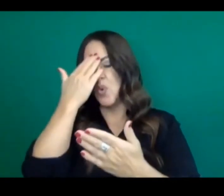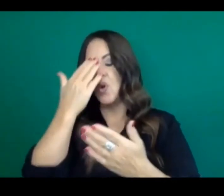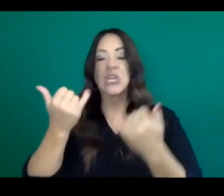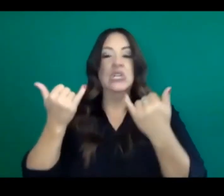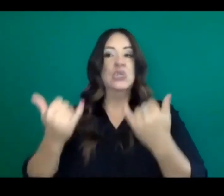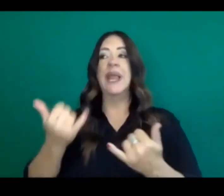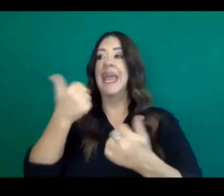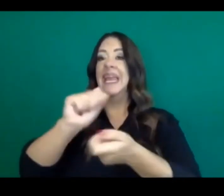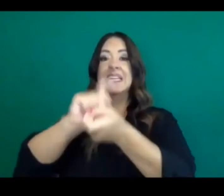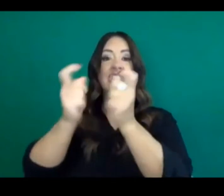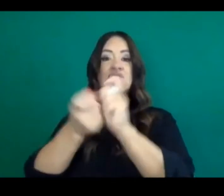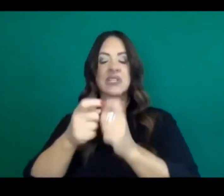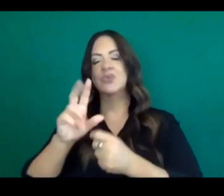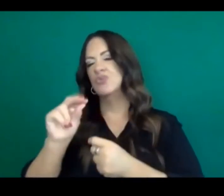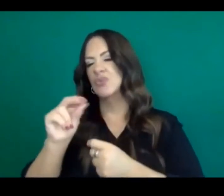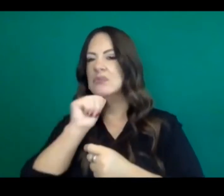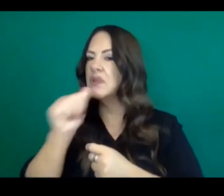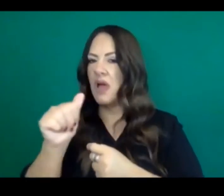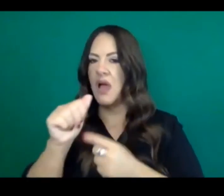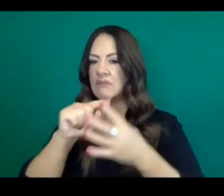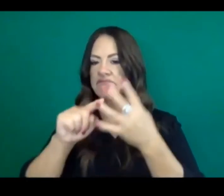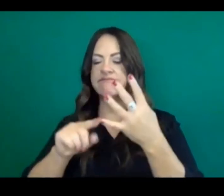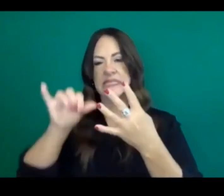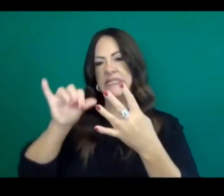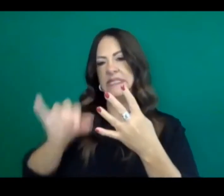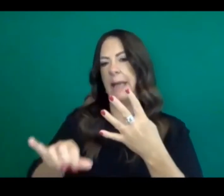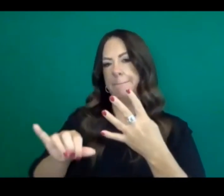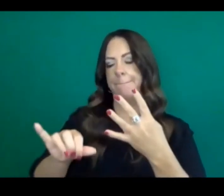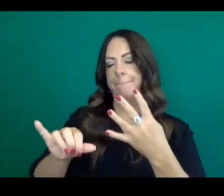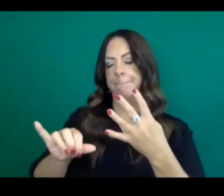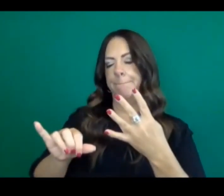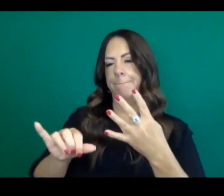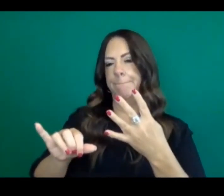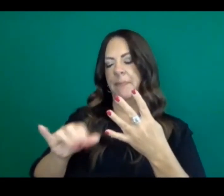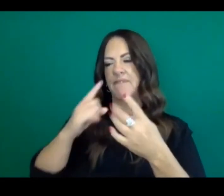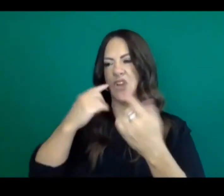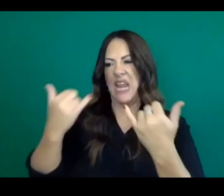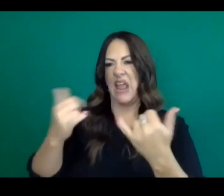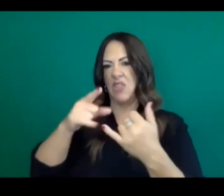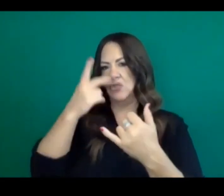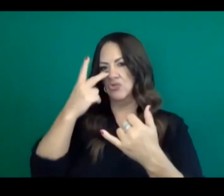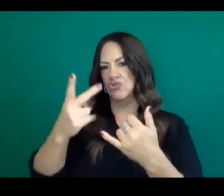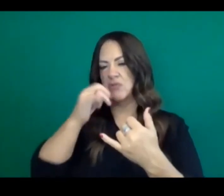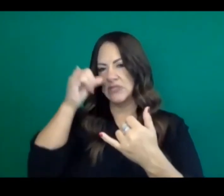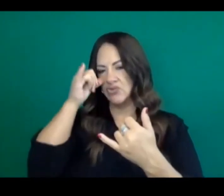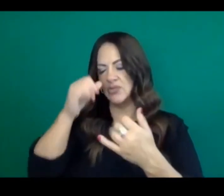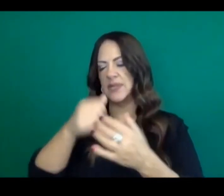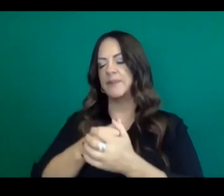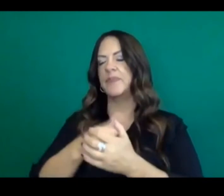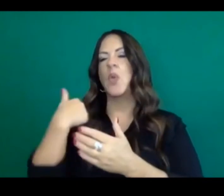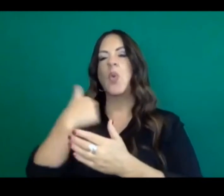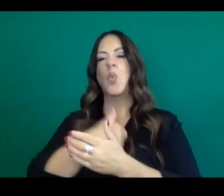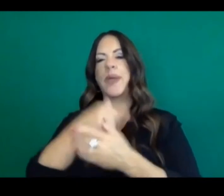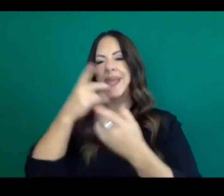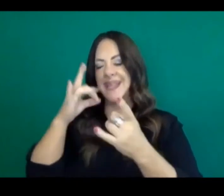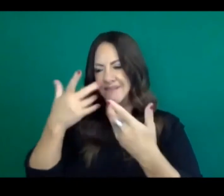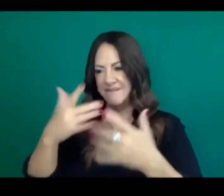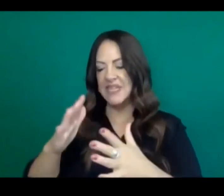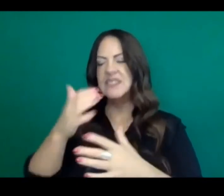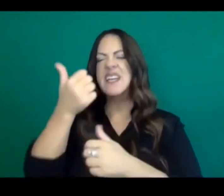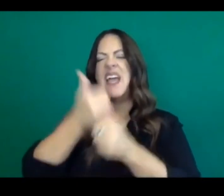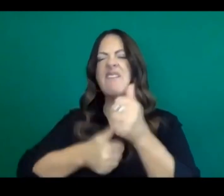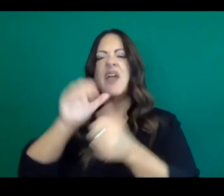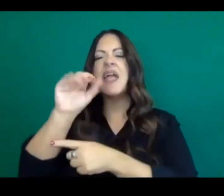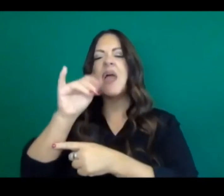today. We've been working with all the counties over the weekend, to collect questions on how they were assigned to that tier, making